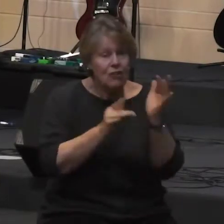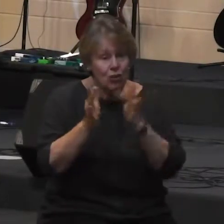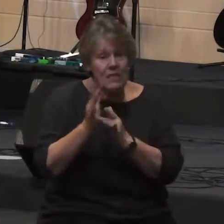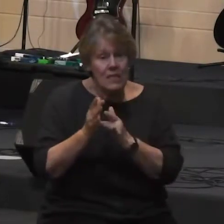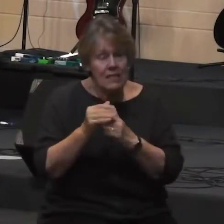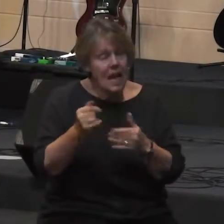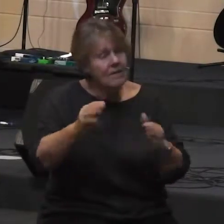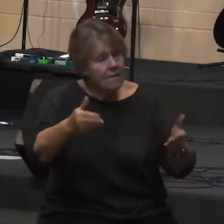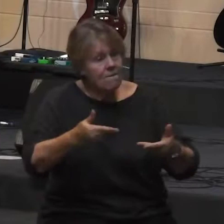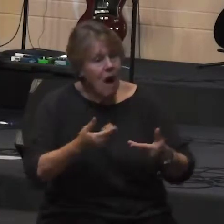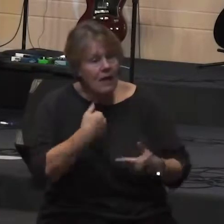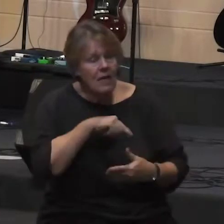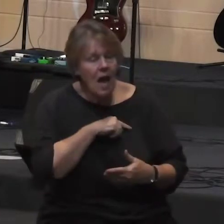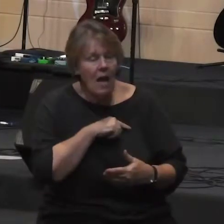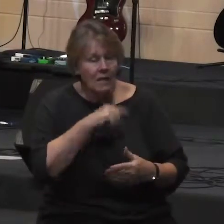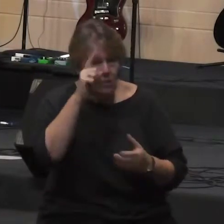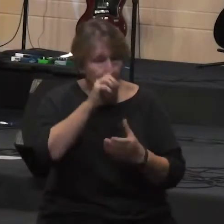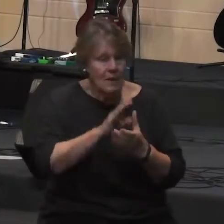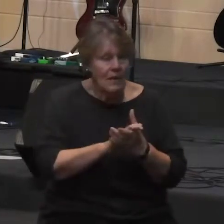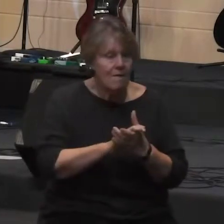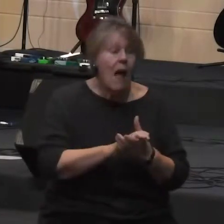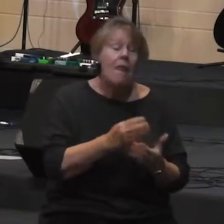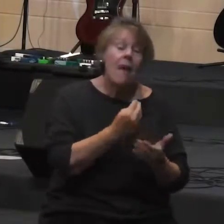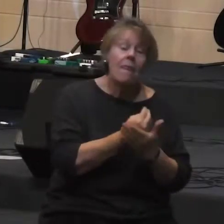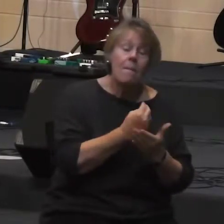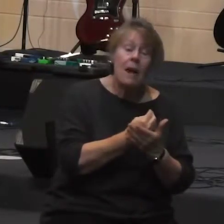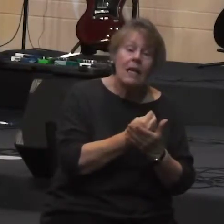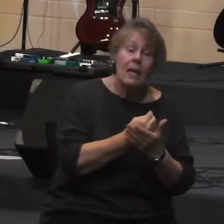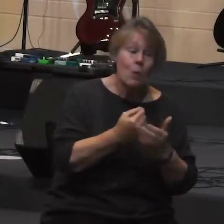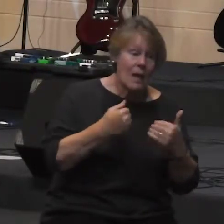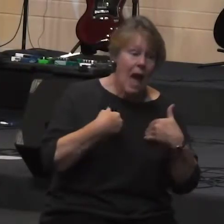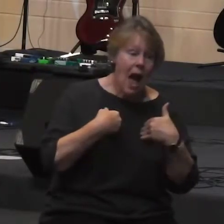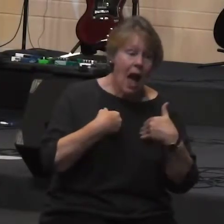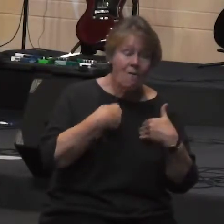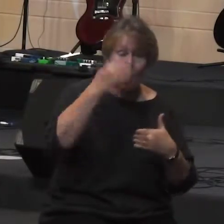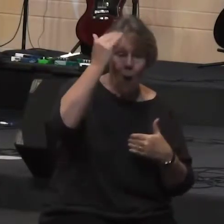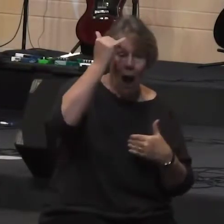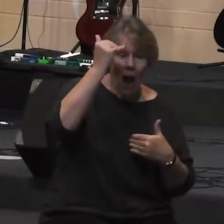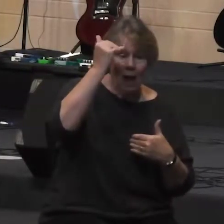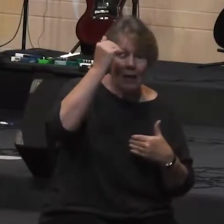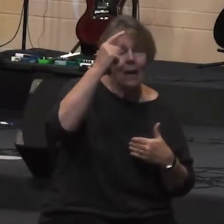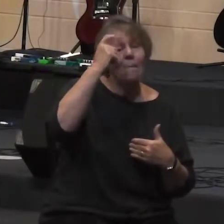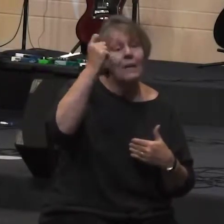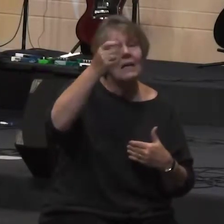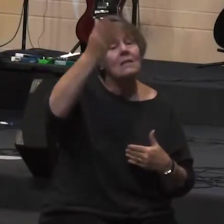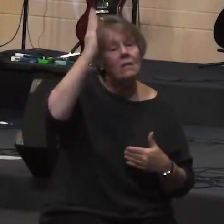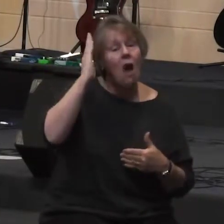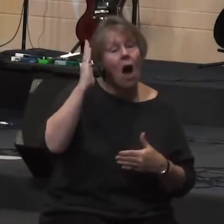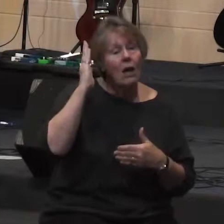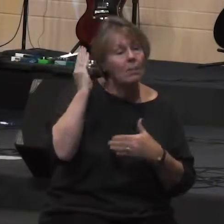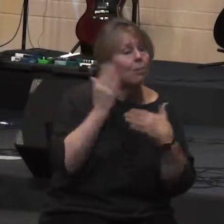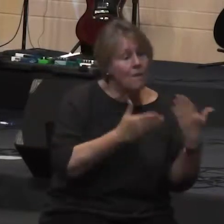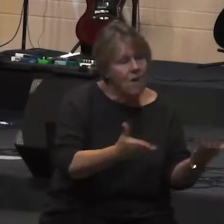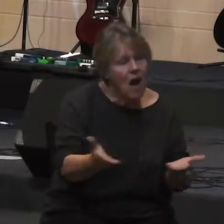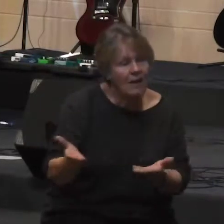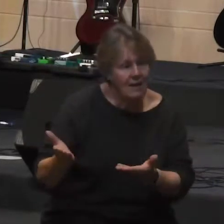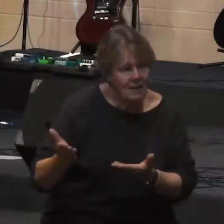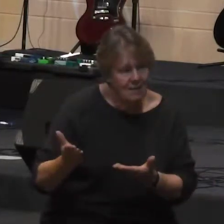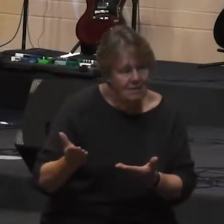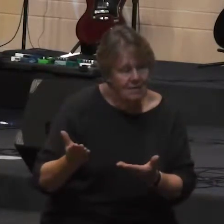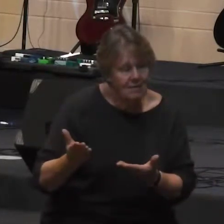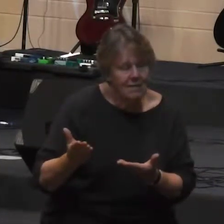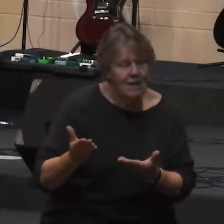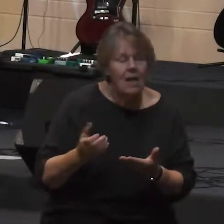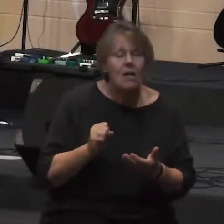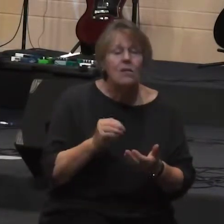ultimately there for us because of God's provision so my second question is how